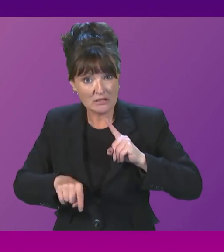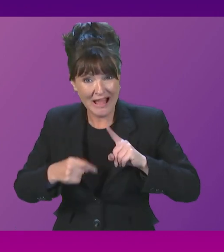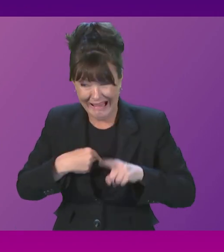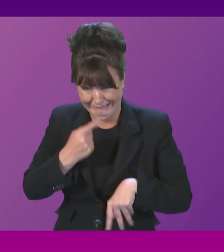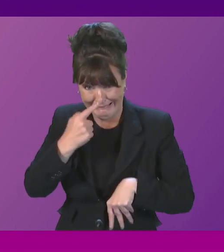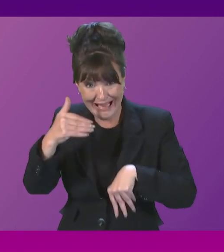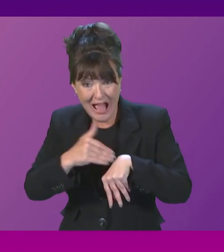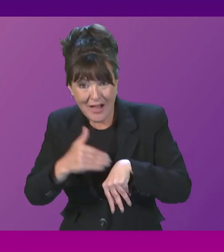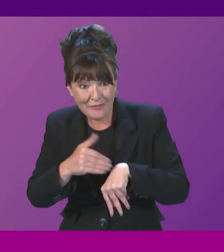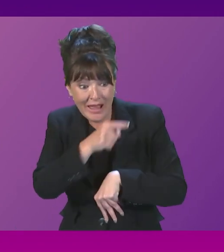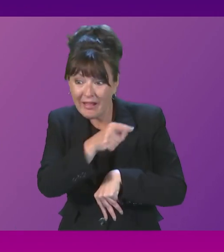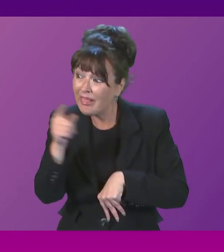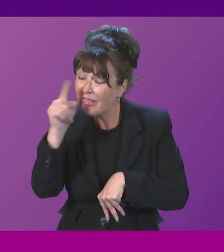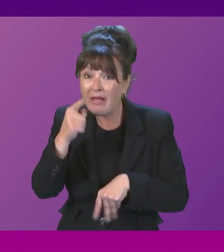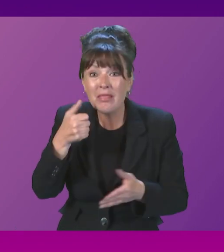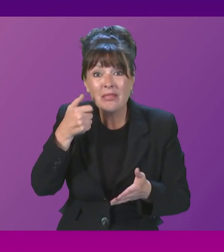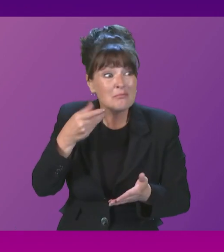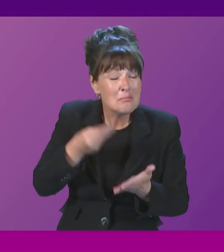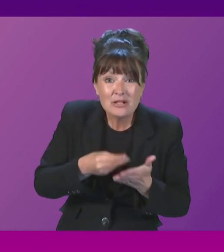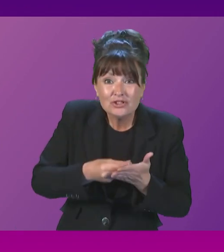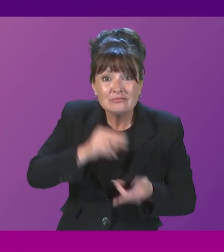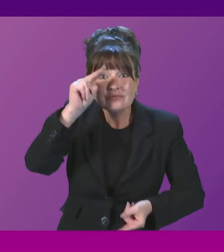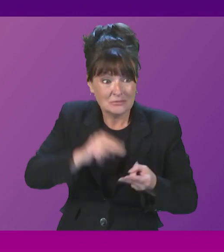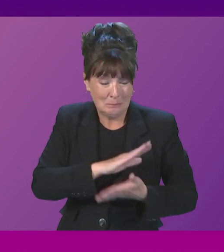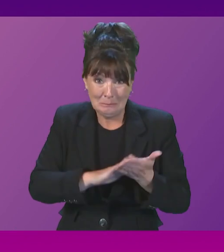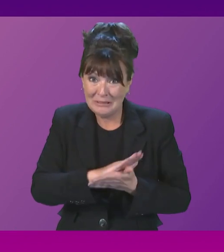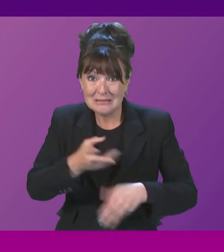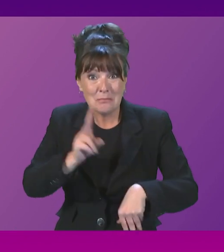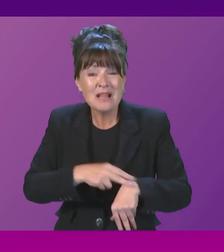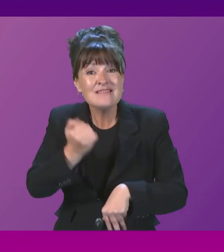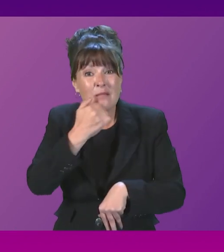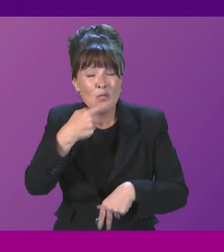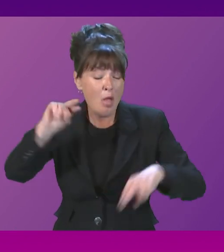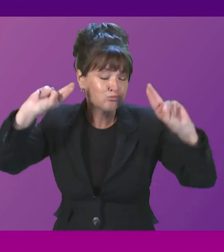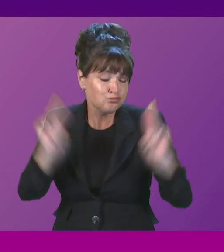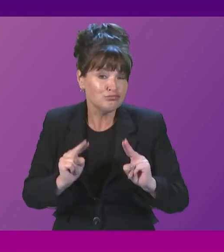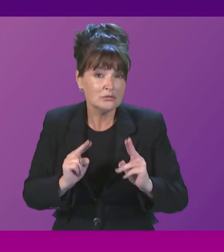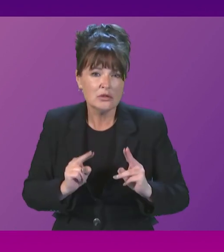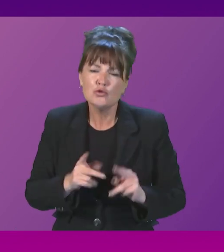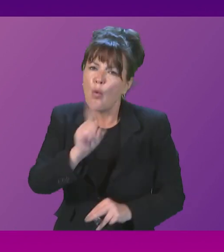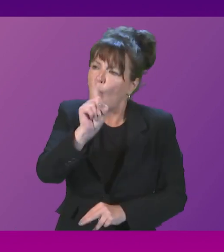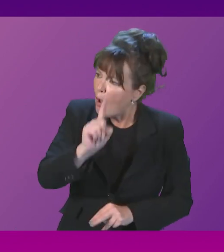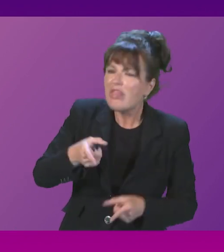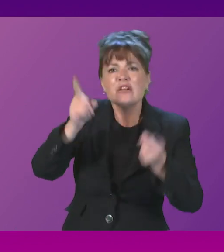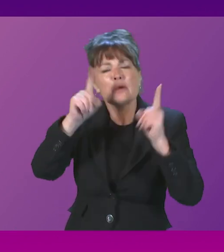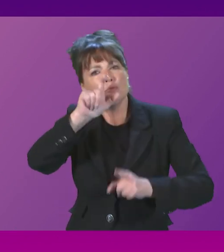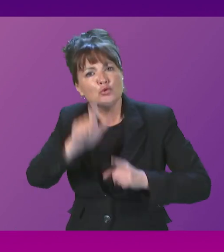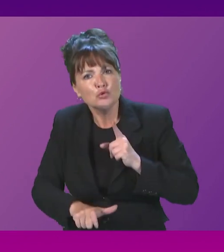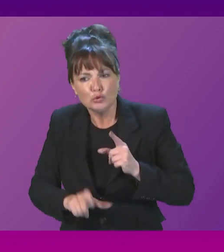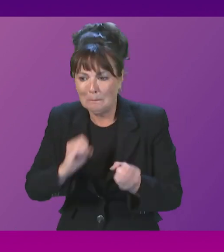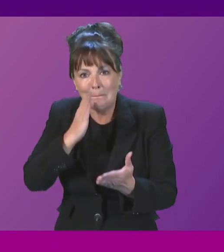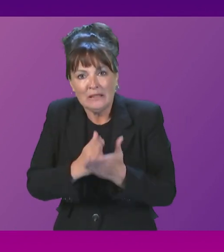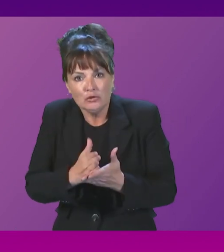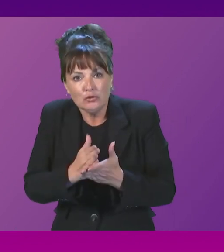cuts in police numbers? And what action will the First Minister take to ensure that the resilience of the police service